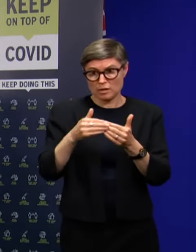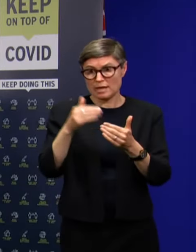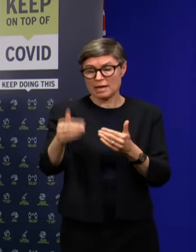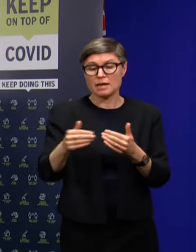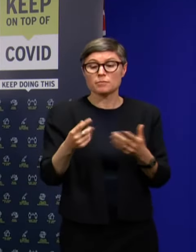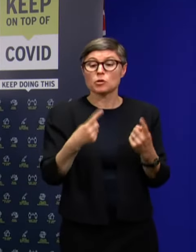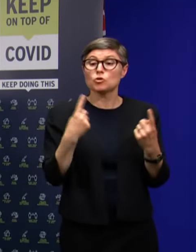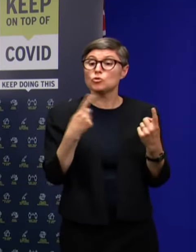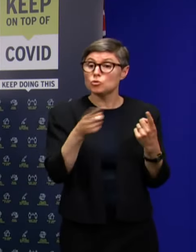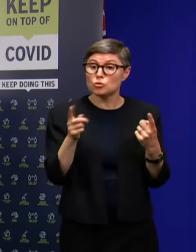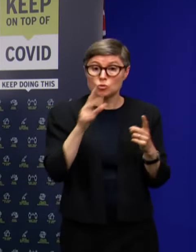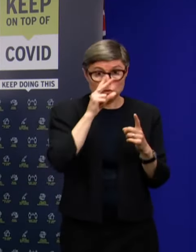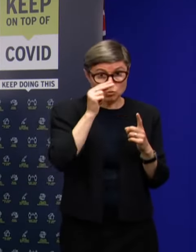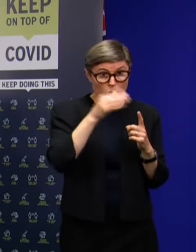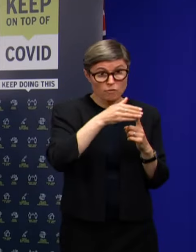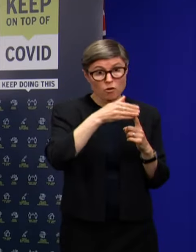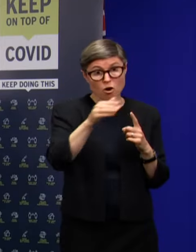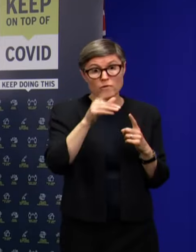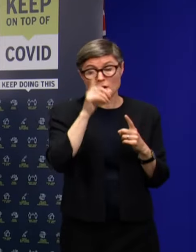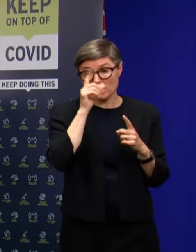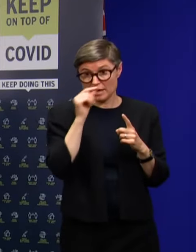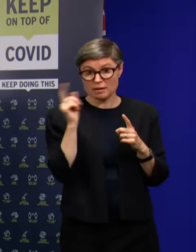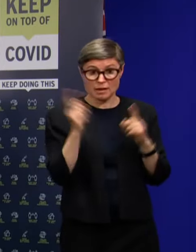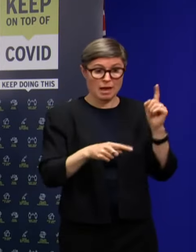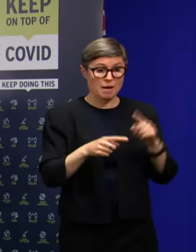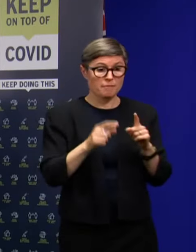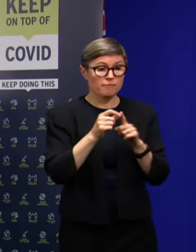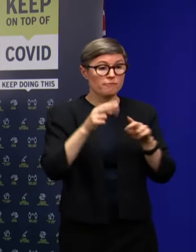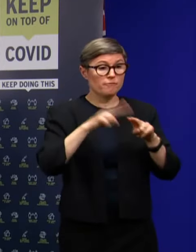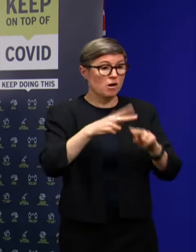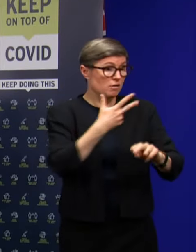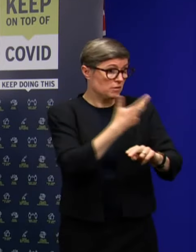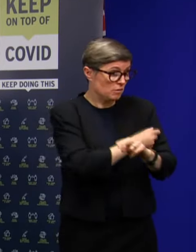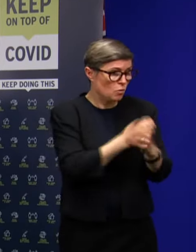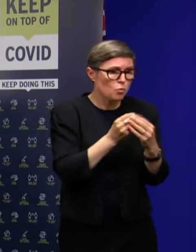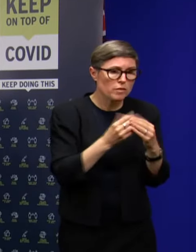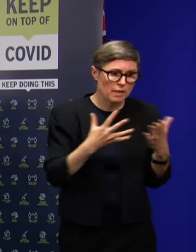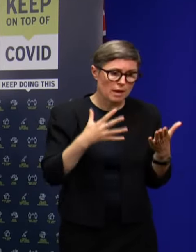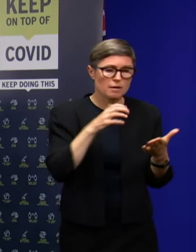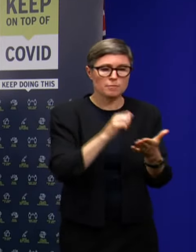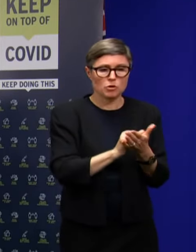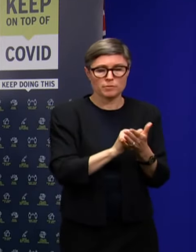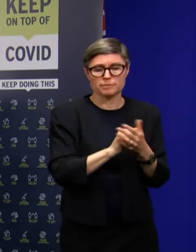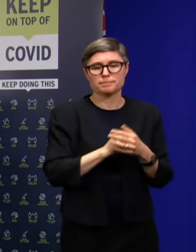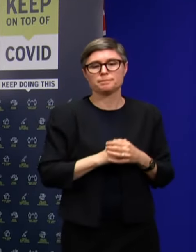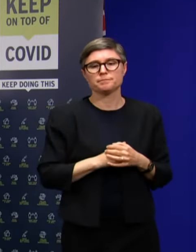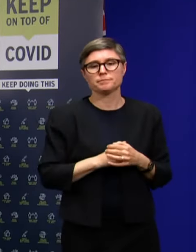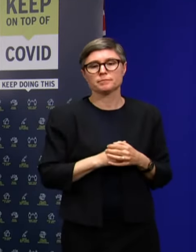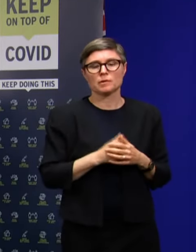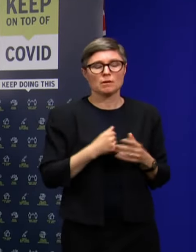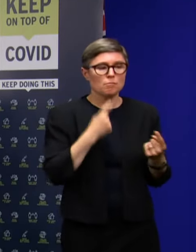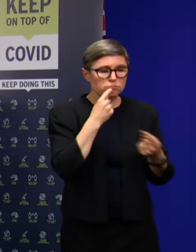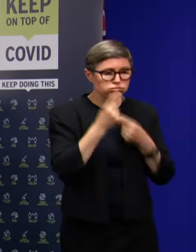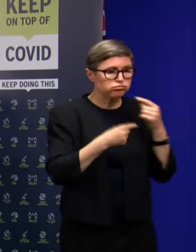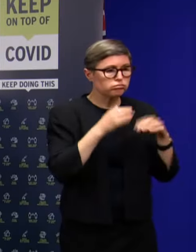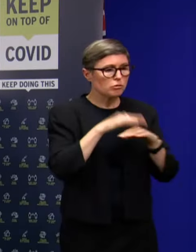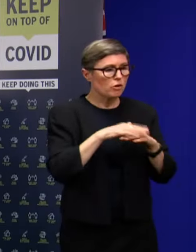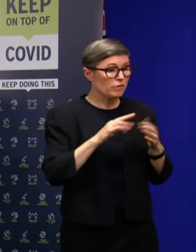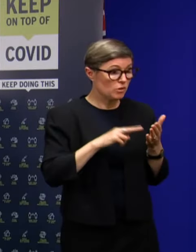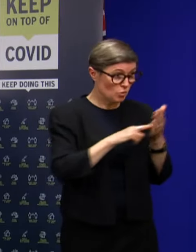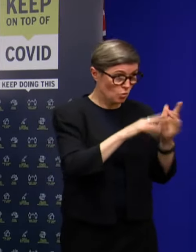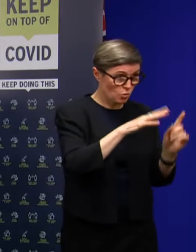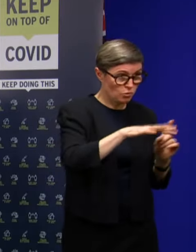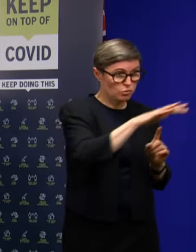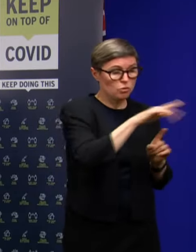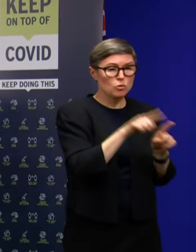over can walk in and get a Pfizer vaccination without an appointment. In addition to those clinics, I've already mentioned in the northern suburbs, you can walk